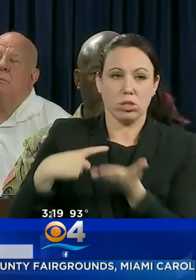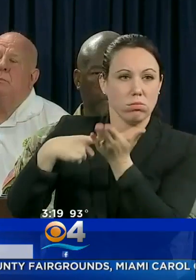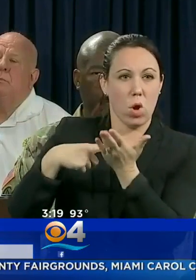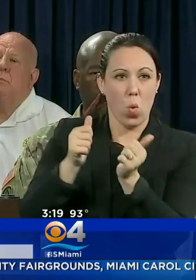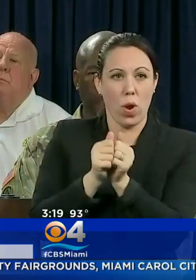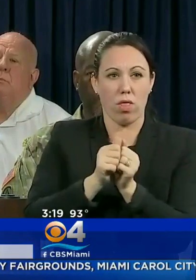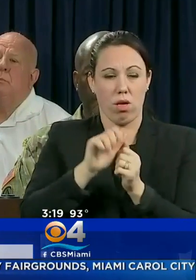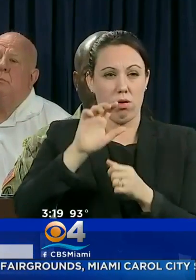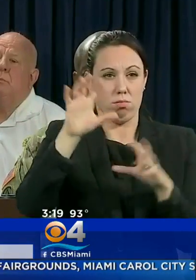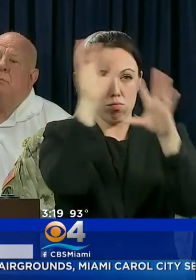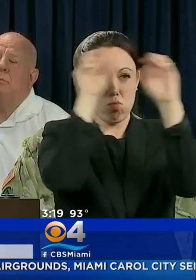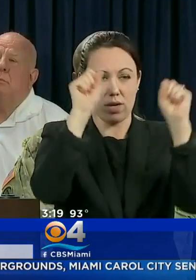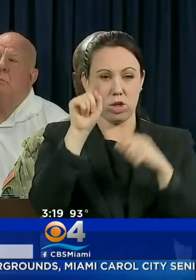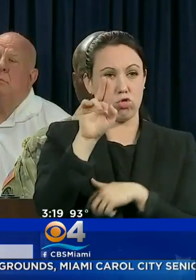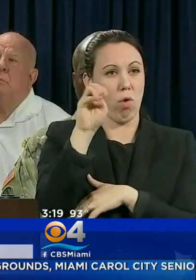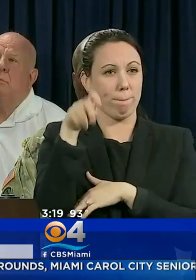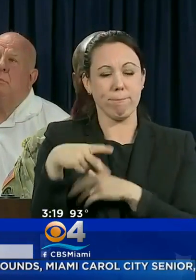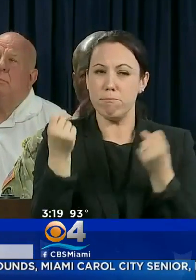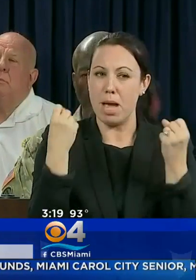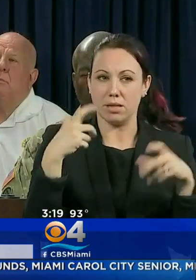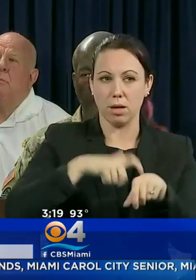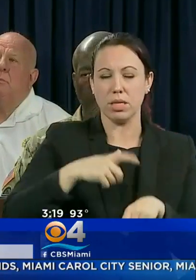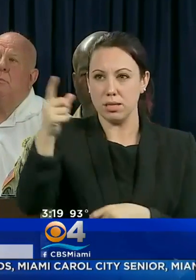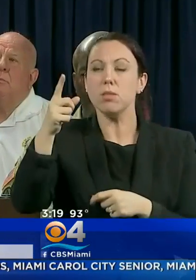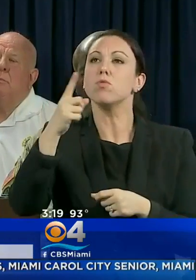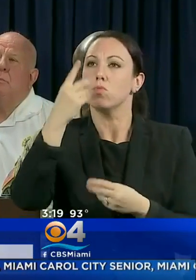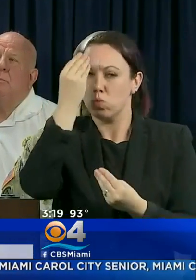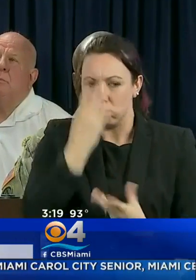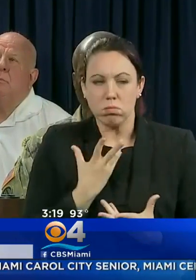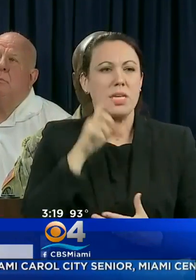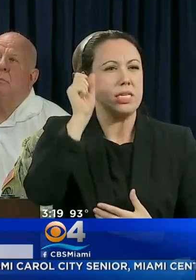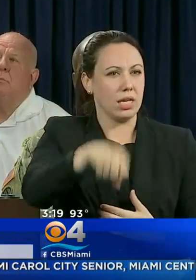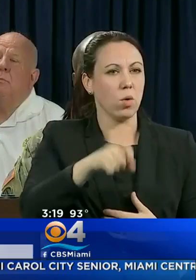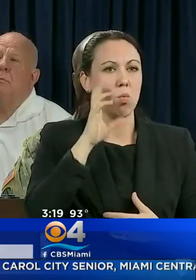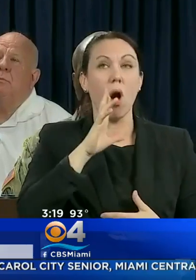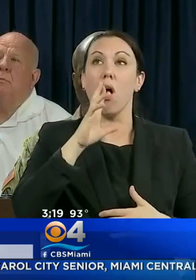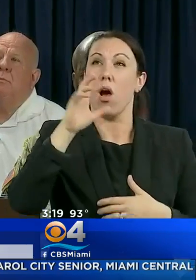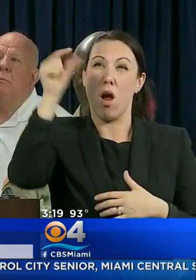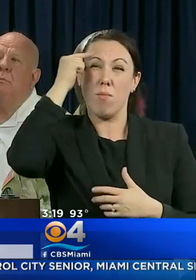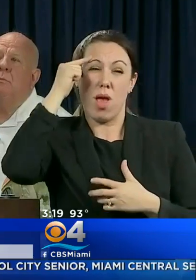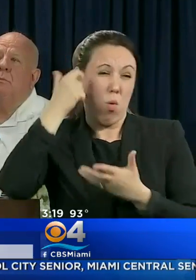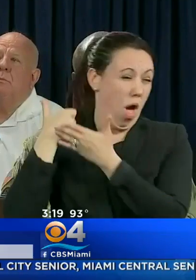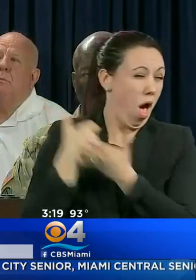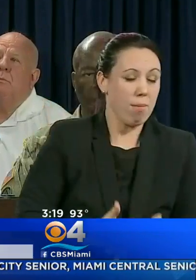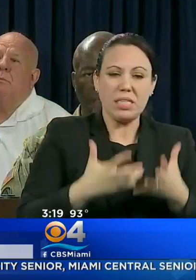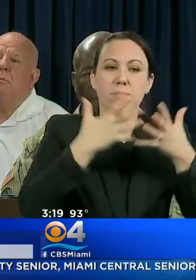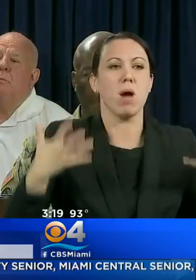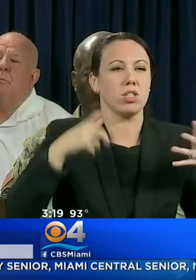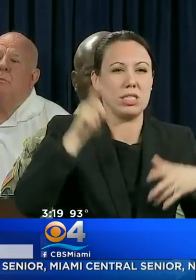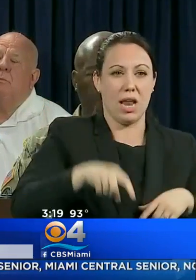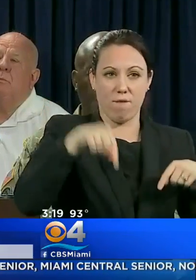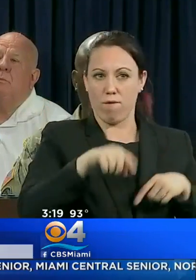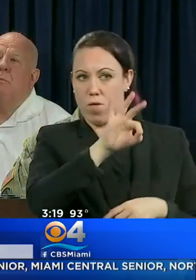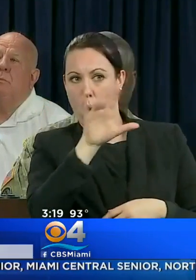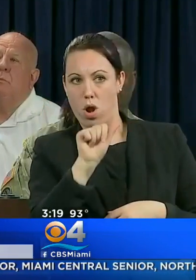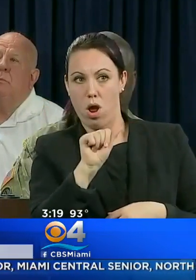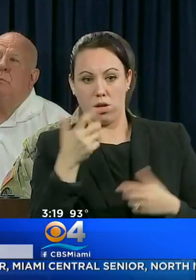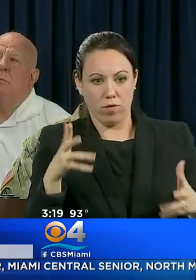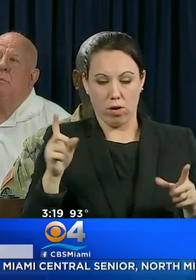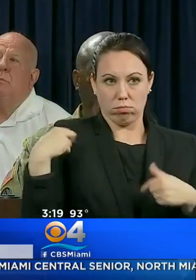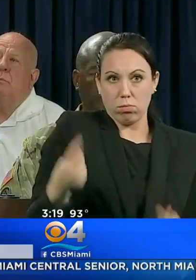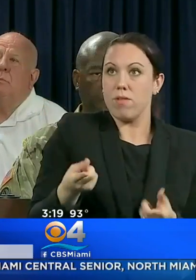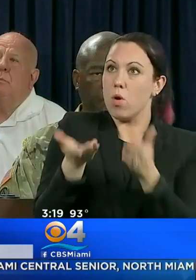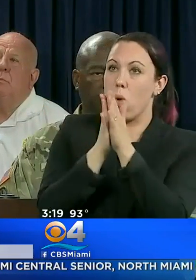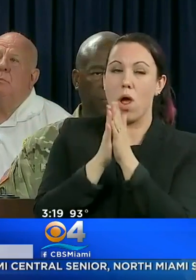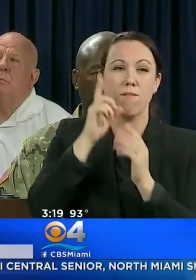MULTIPLE TIMES AND HE'S ASSURED ME THAT FLORIDA WILL GET ALL THE HELP FROM THE FEDERAL GOVERNMENT THAT WE NEED. SO FAR WE'VE REQUESTED